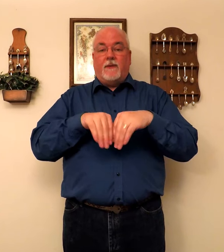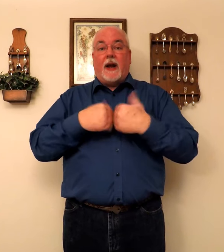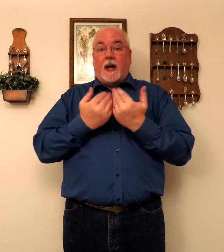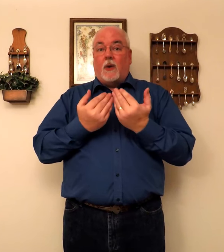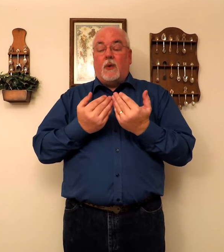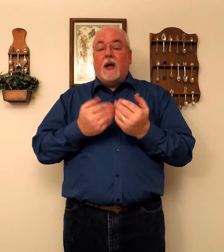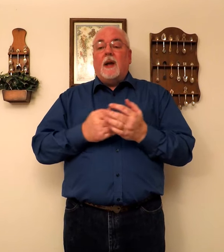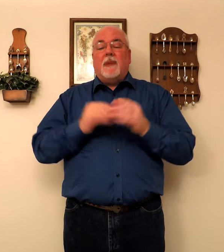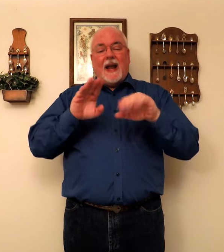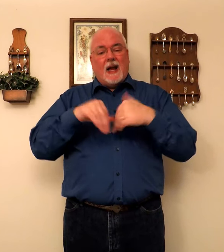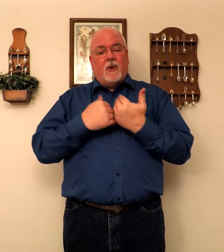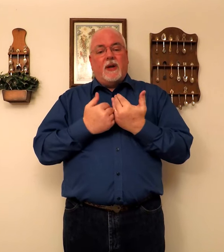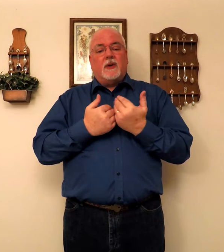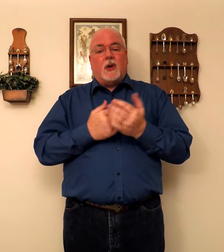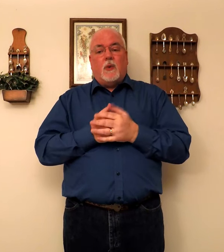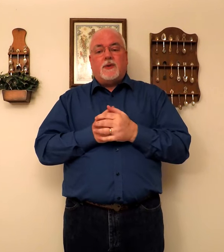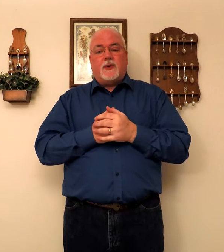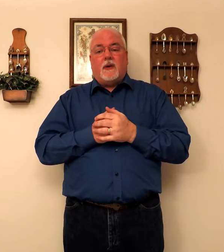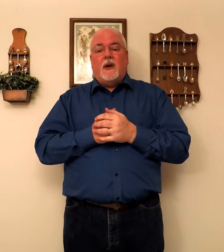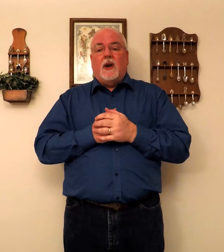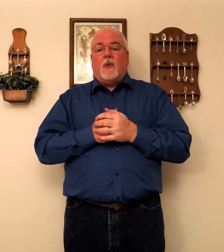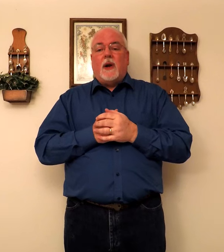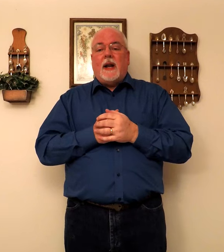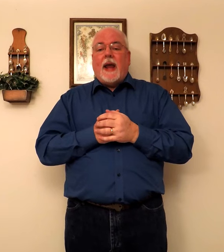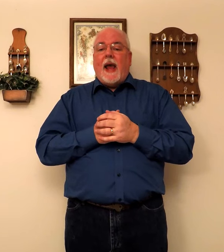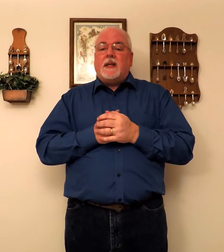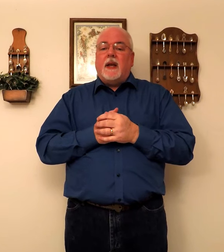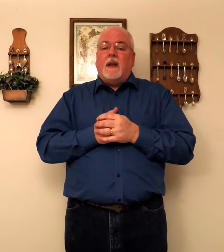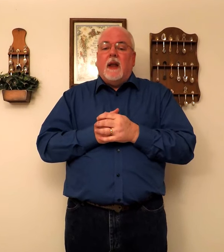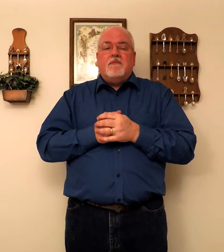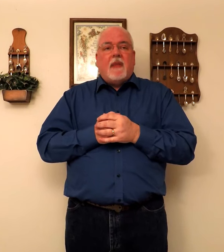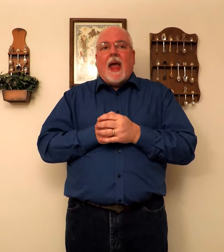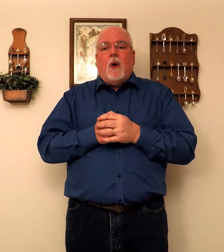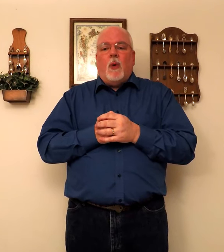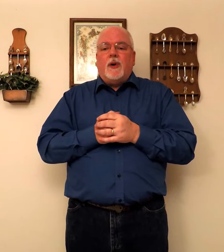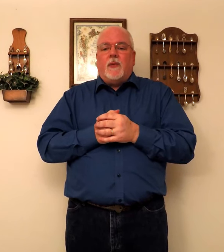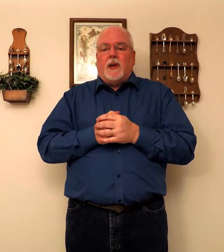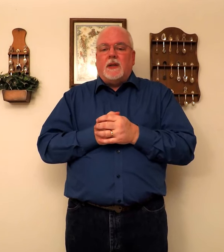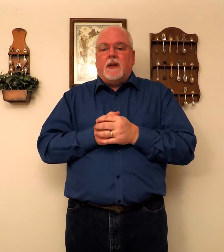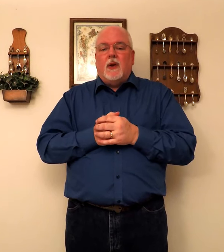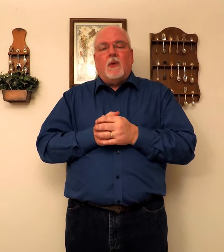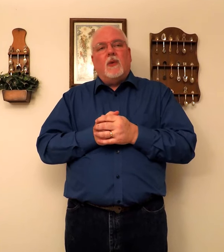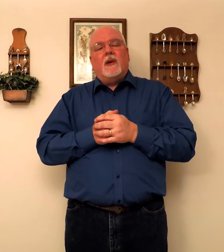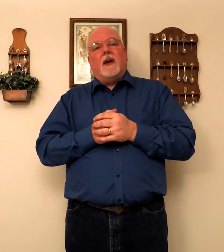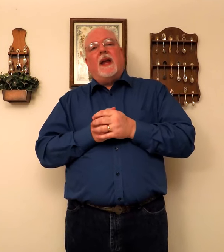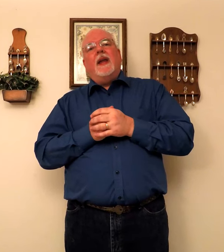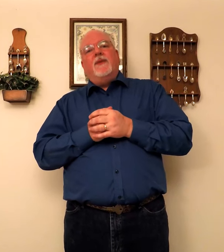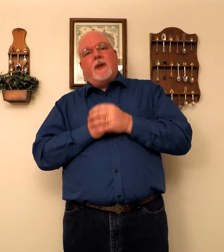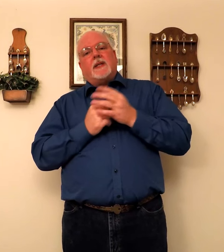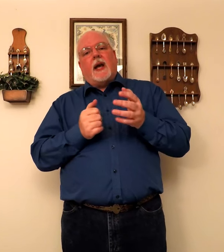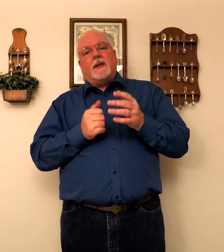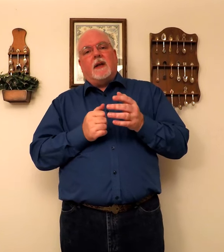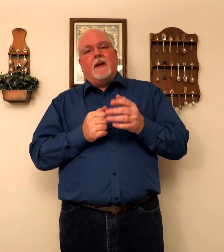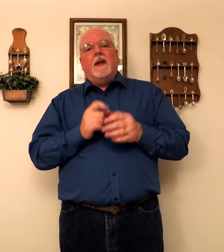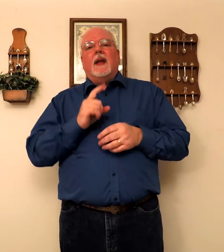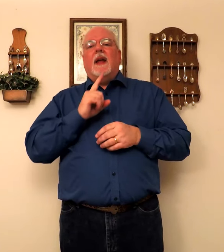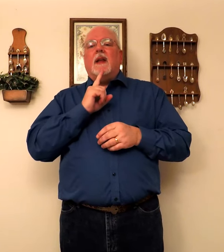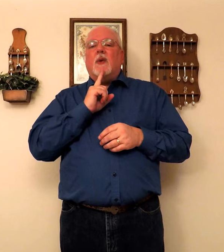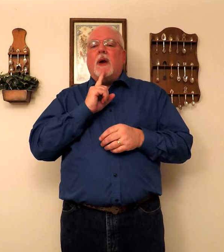sign for how. But how here is a question. We're not asking. How wonderful is it. We're. Emphasizing. And the way